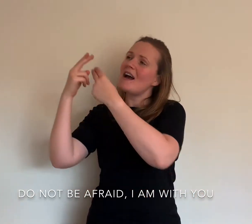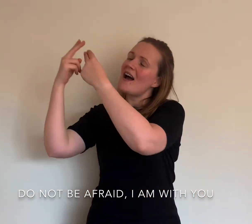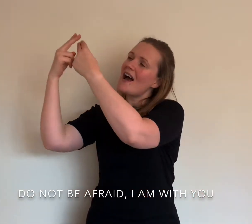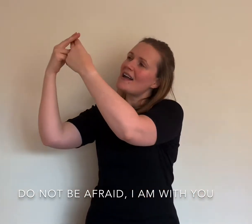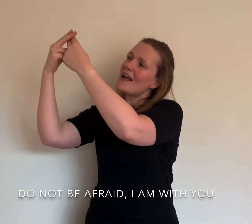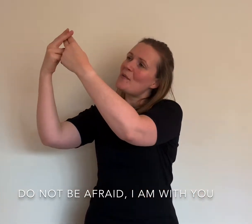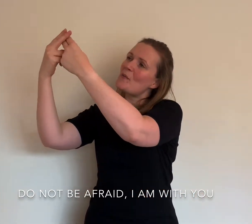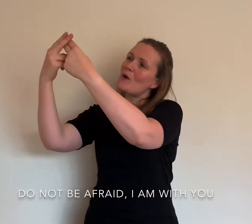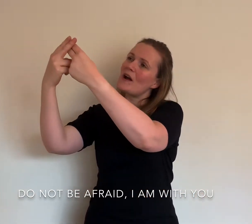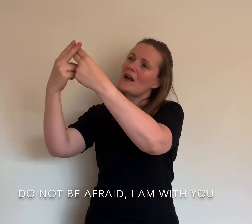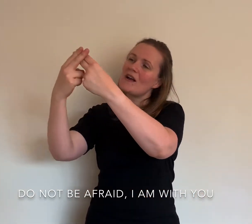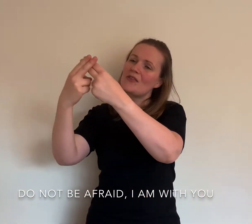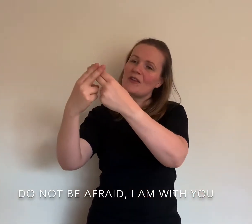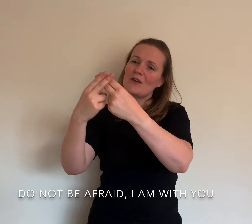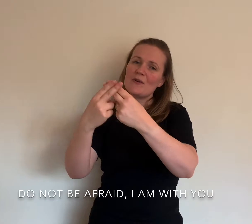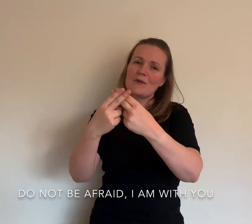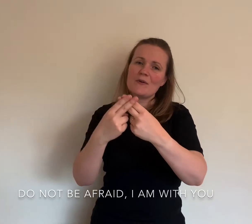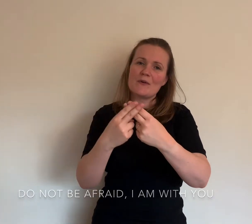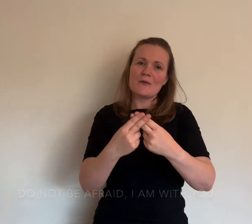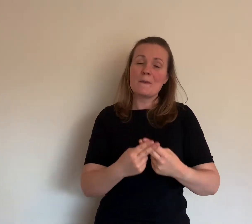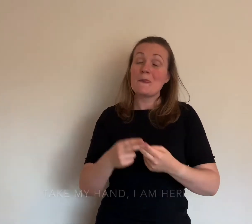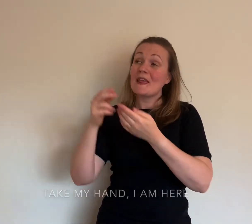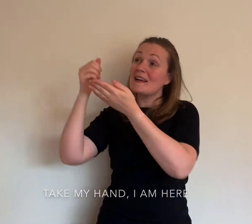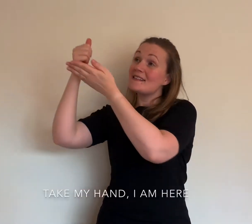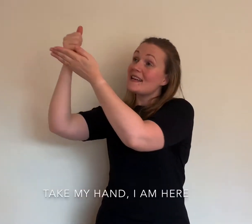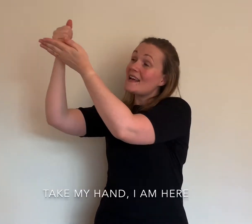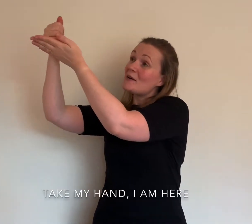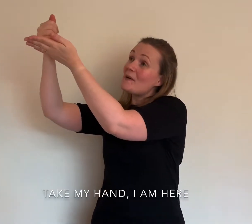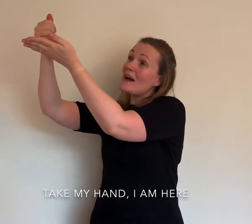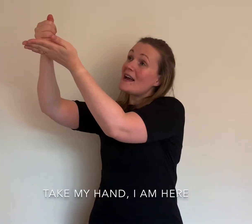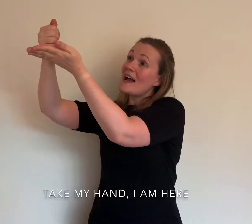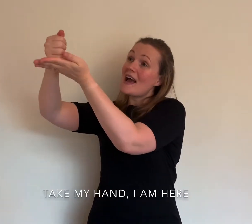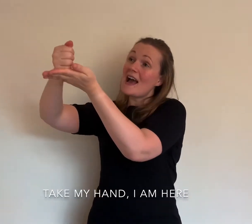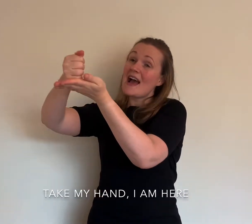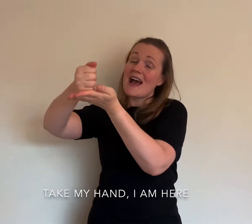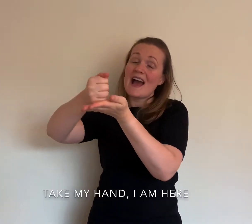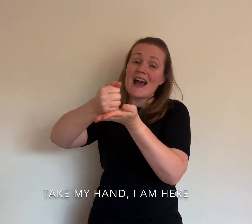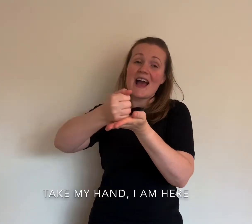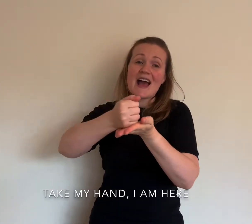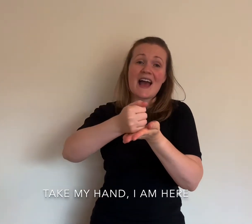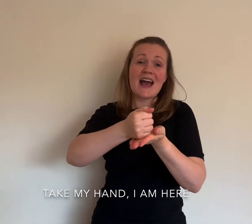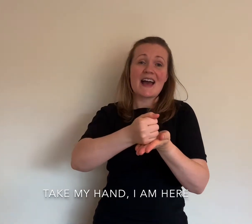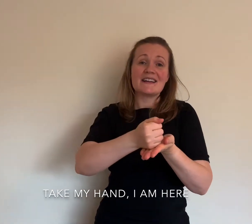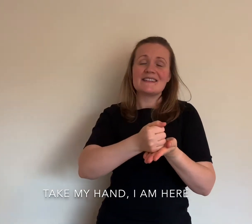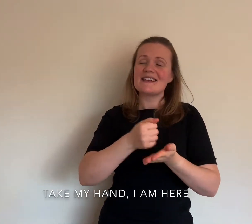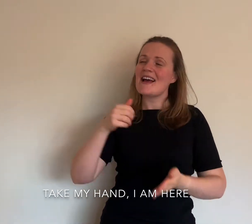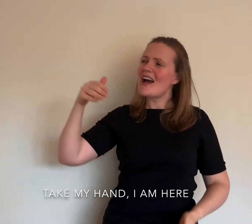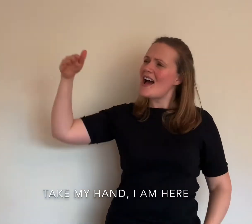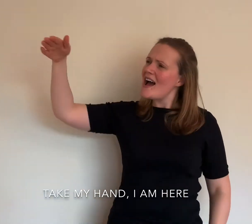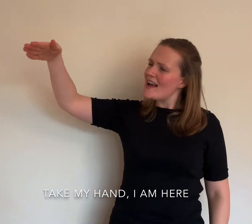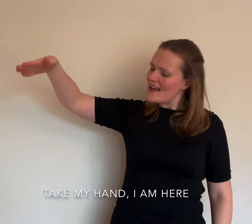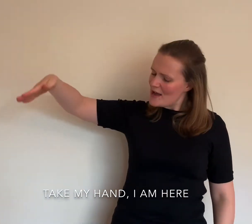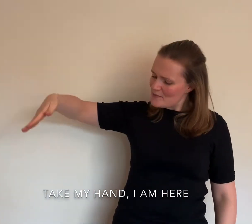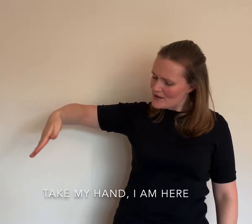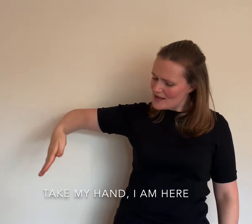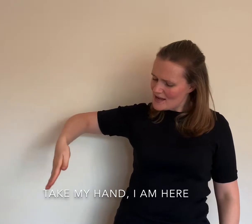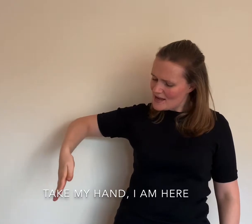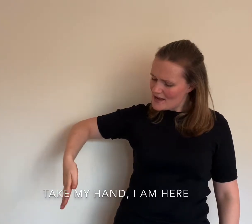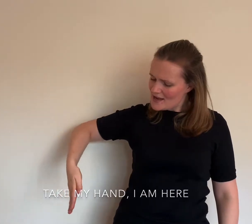I am with you, take my hand, I am here.